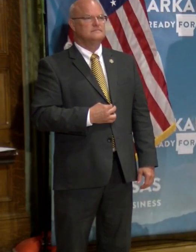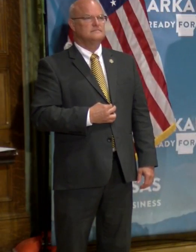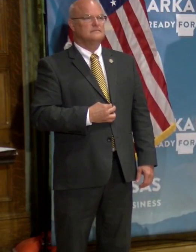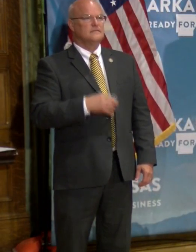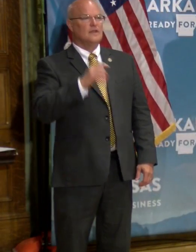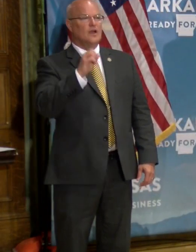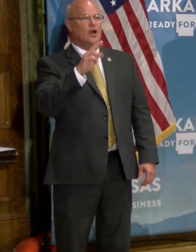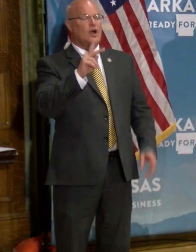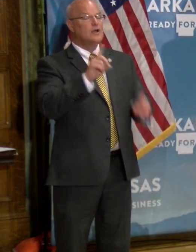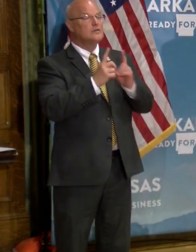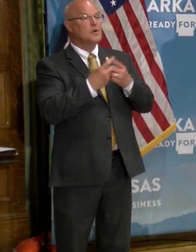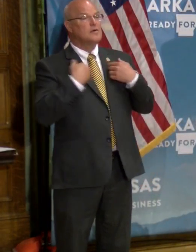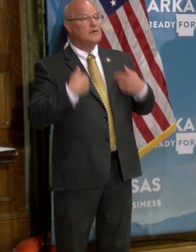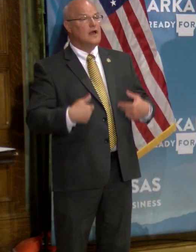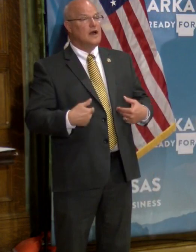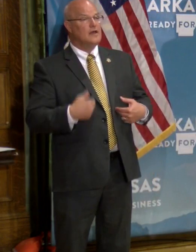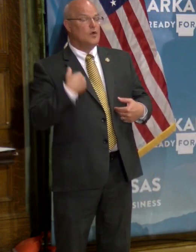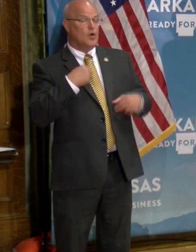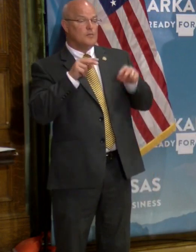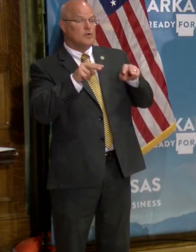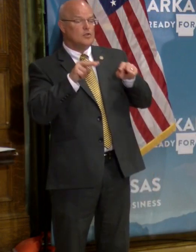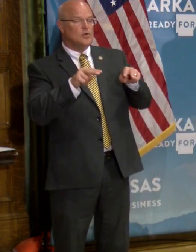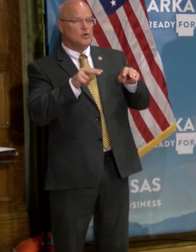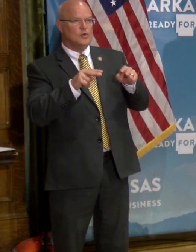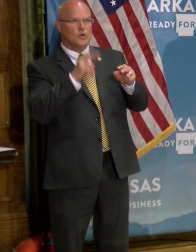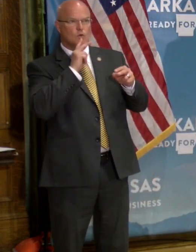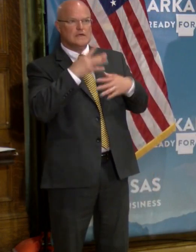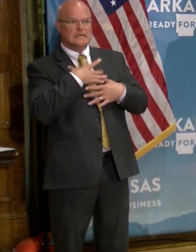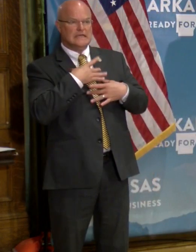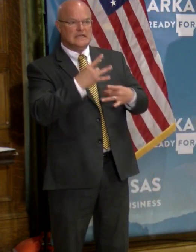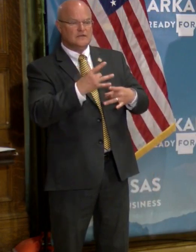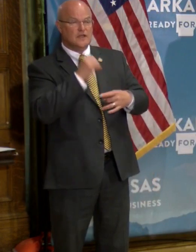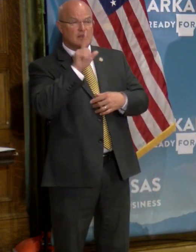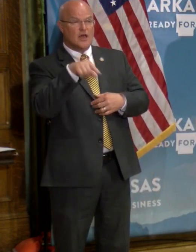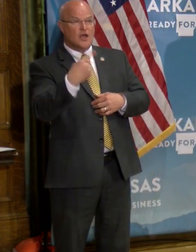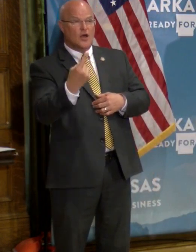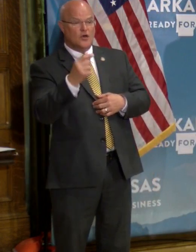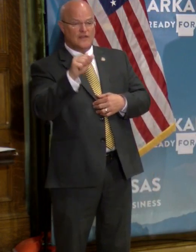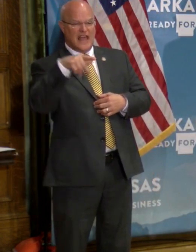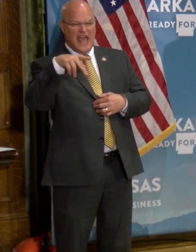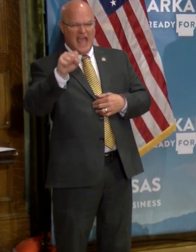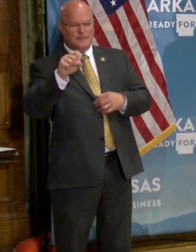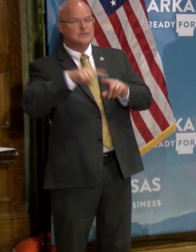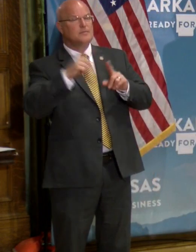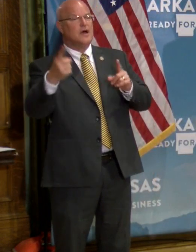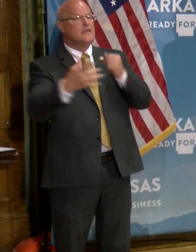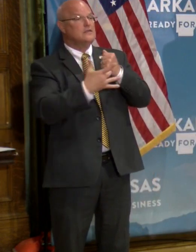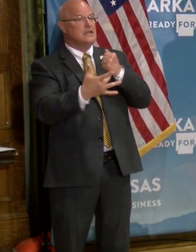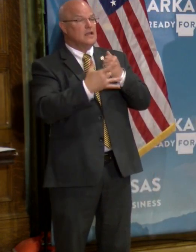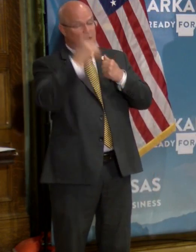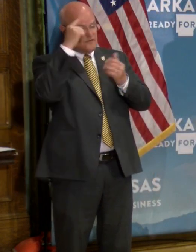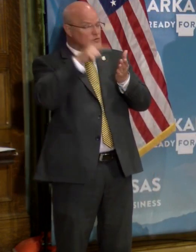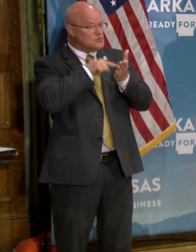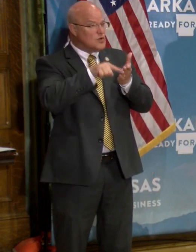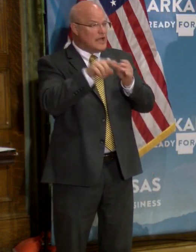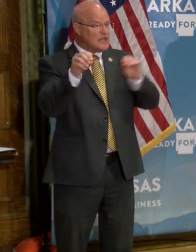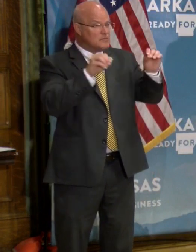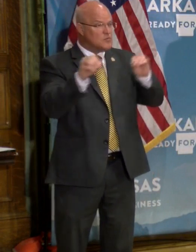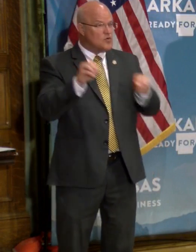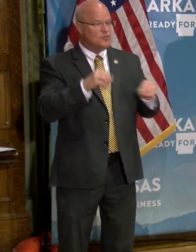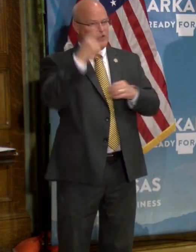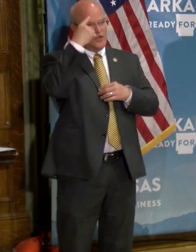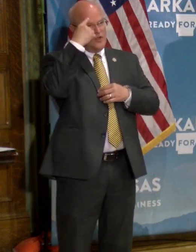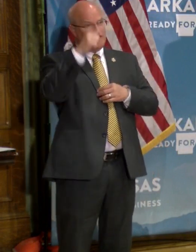at the Arkansas Department of Health, we've been looking with keen interest at not just those apps, but other technologies for tracking movement,